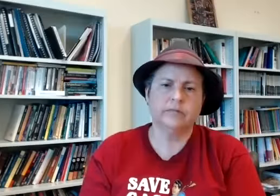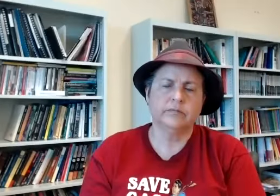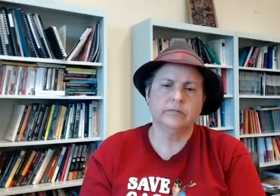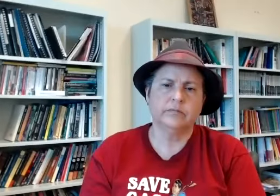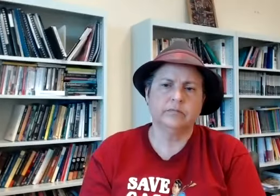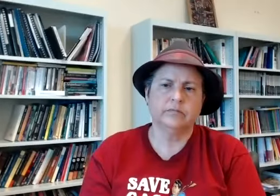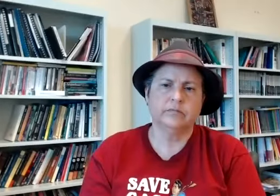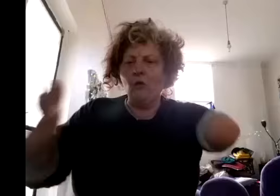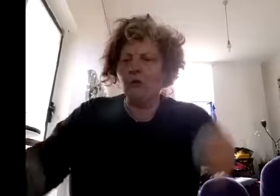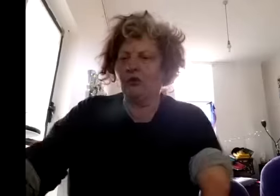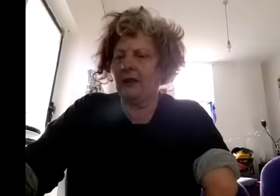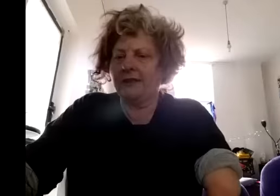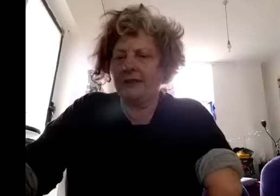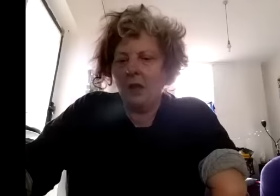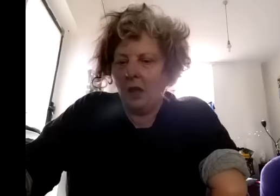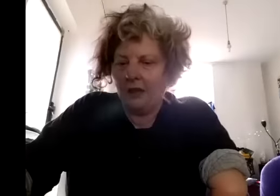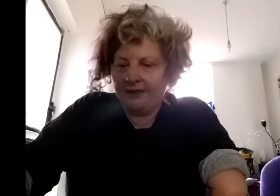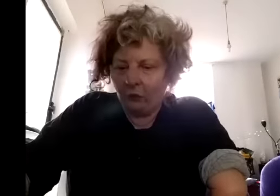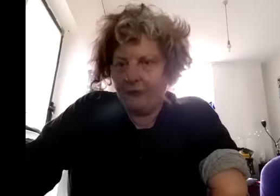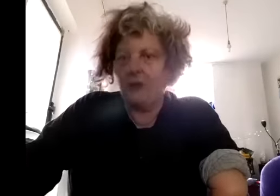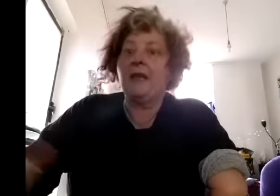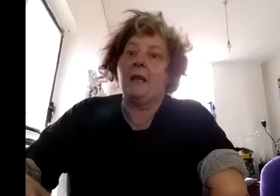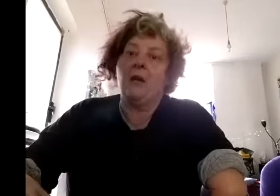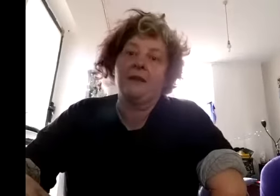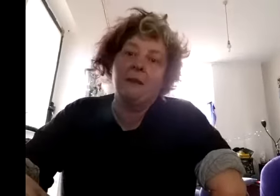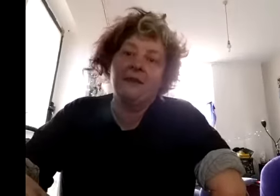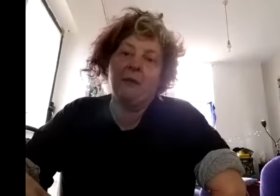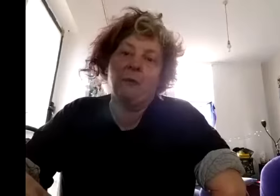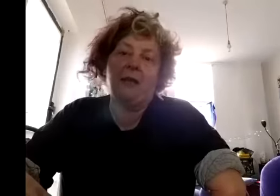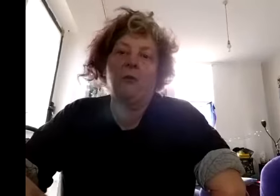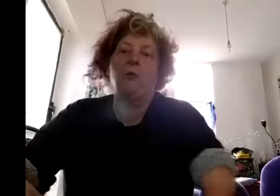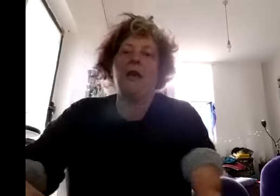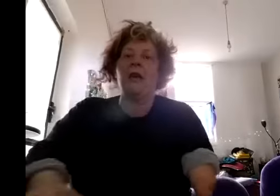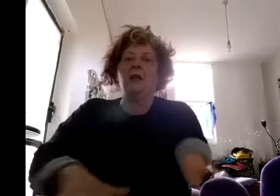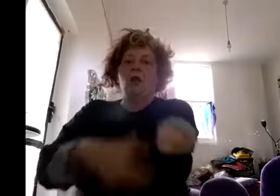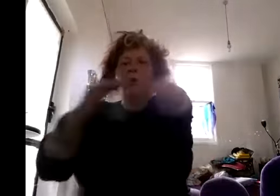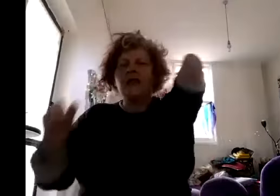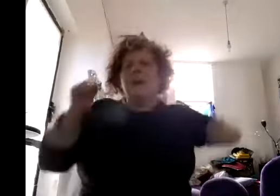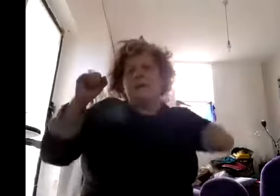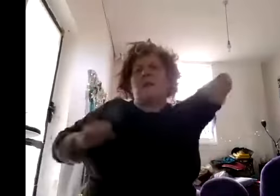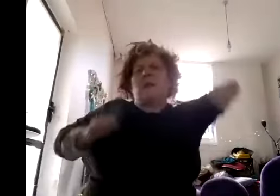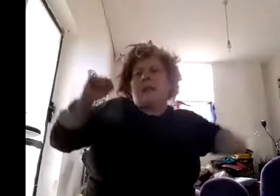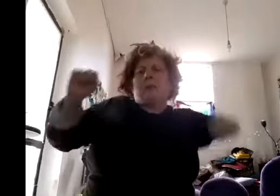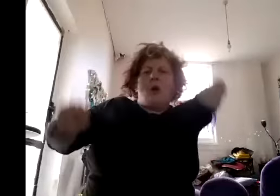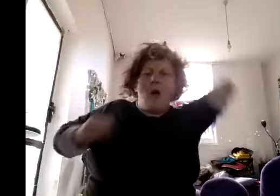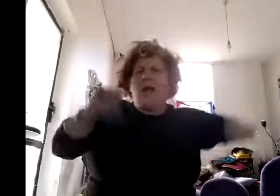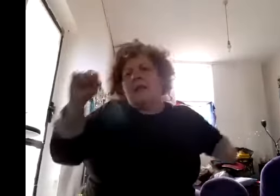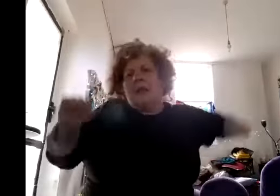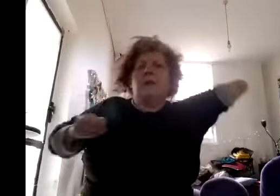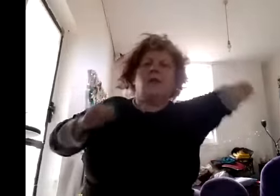in that unfortunate uh situation you can get among some disabled people where we'll accept disability pride but like